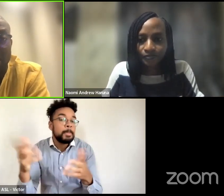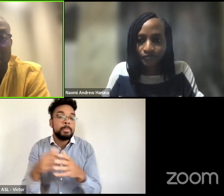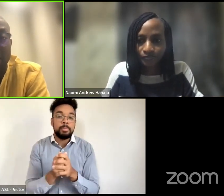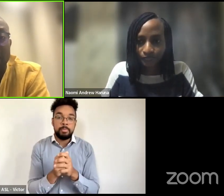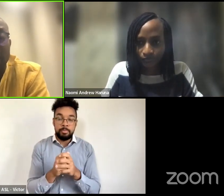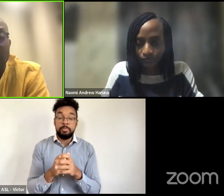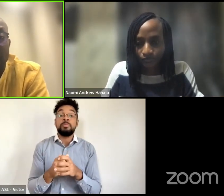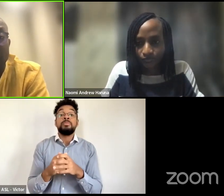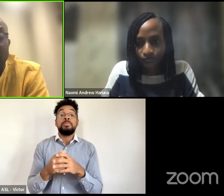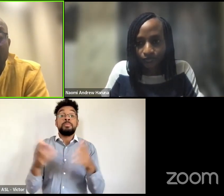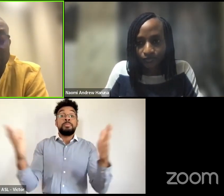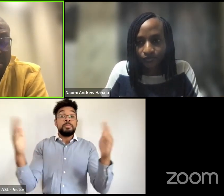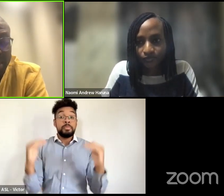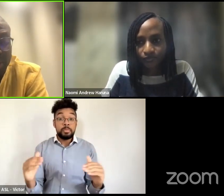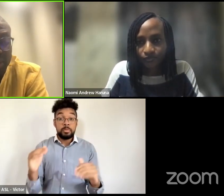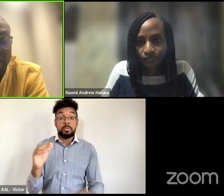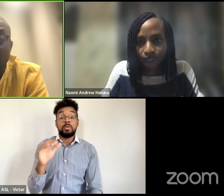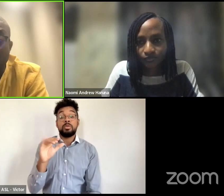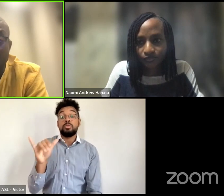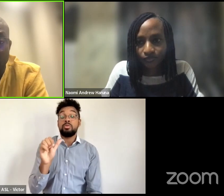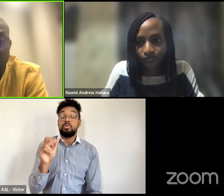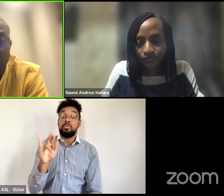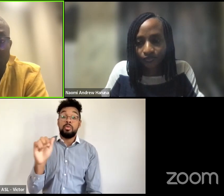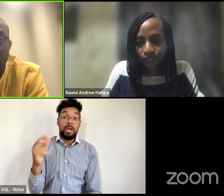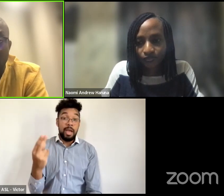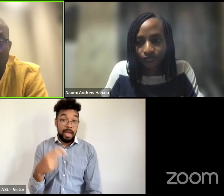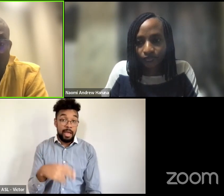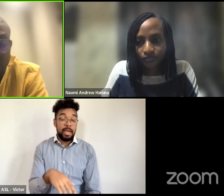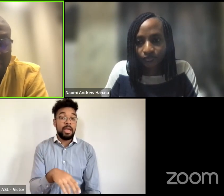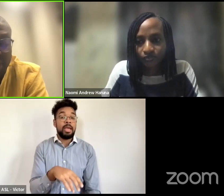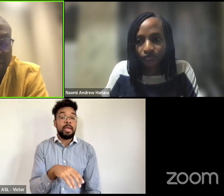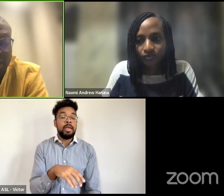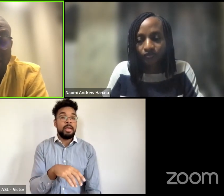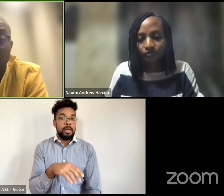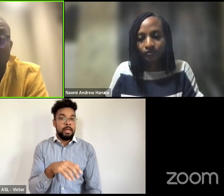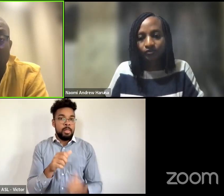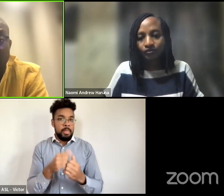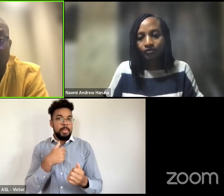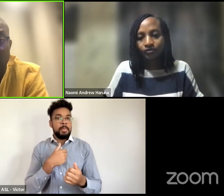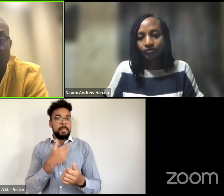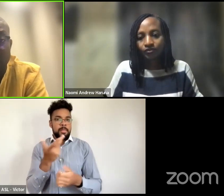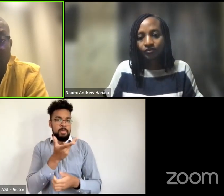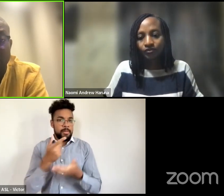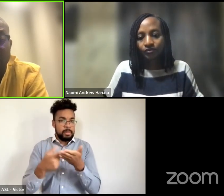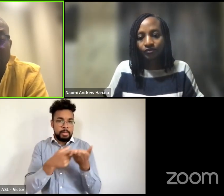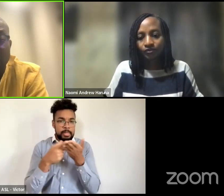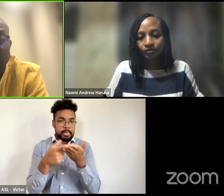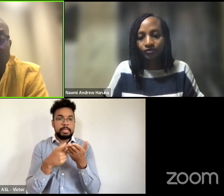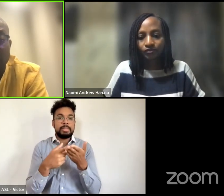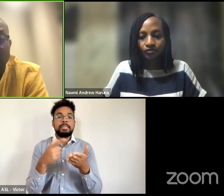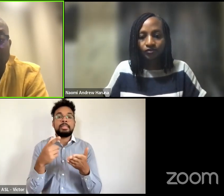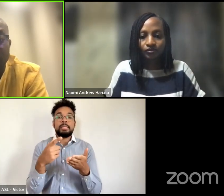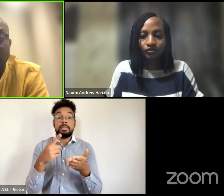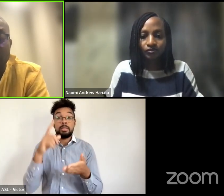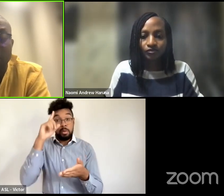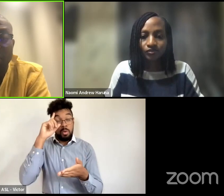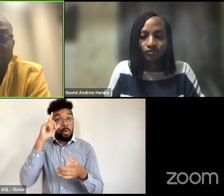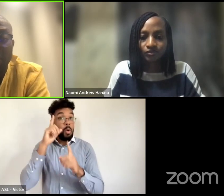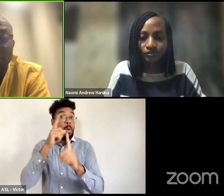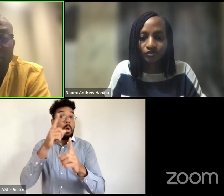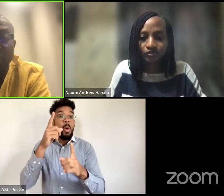philip saber and i talked about echo theater decolonizing decolonized narrative and